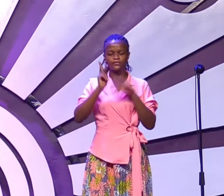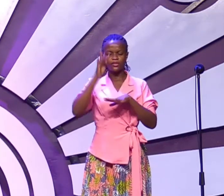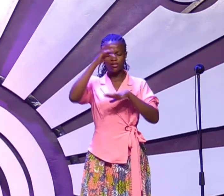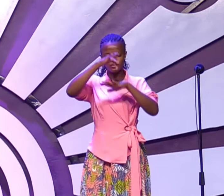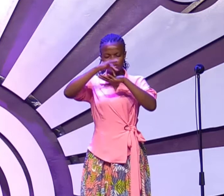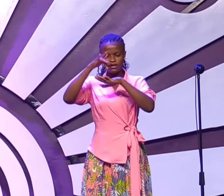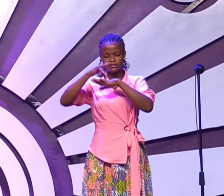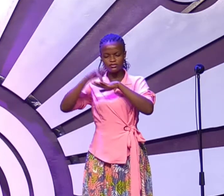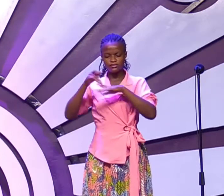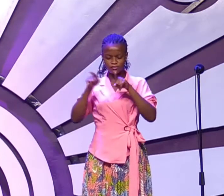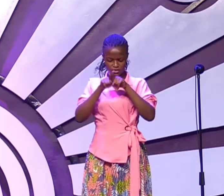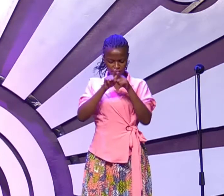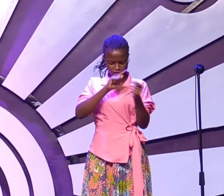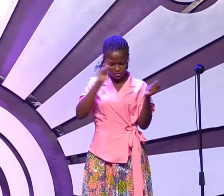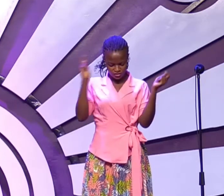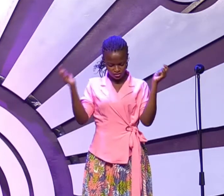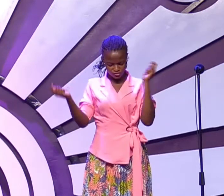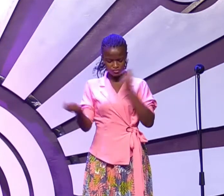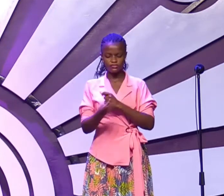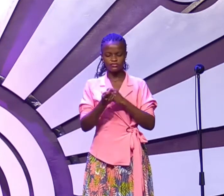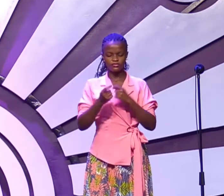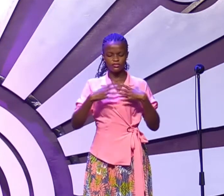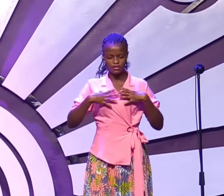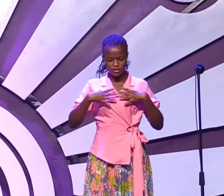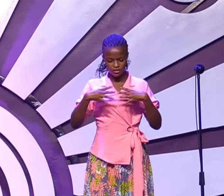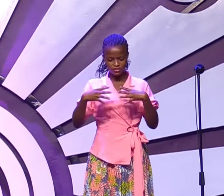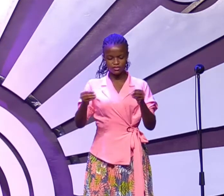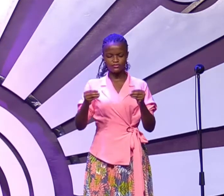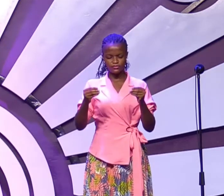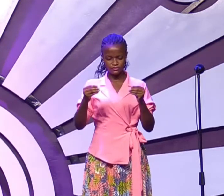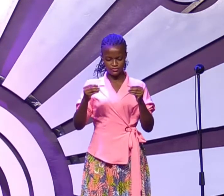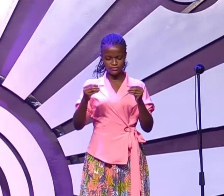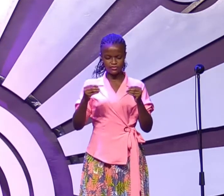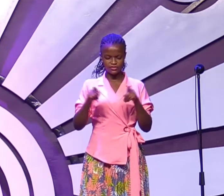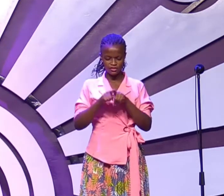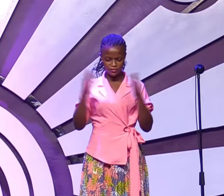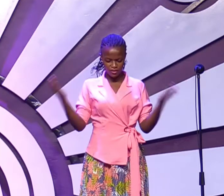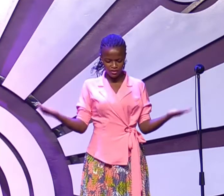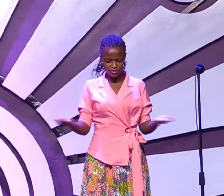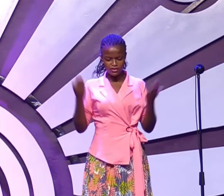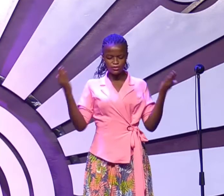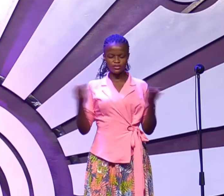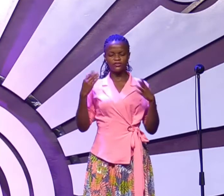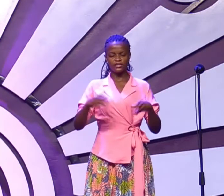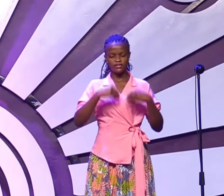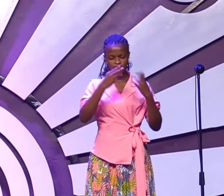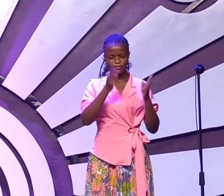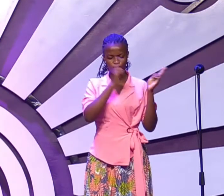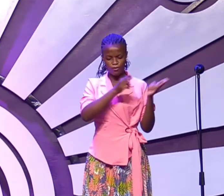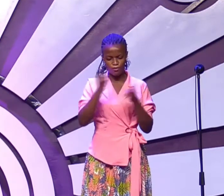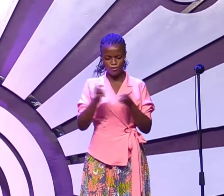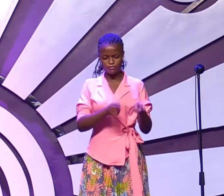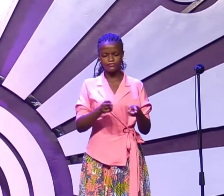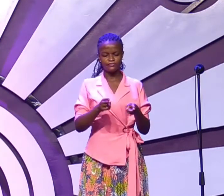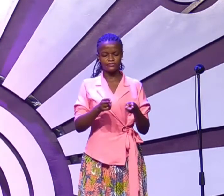Touch them. Transform them. Bakuate kubachuse. Heal them. Encourage them. Give them hope. Baze mwamanyi. Baze